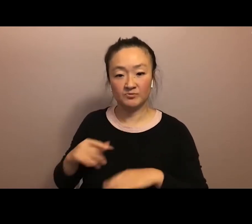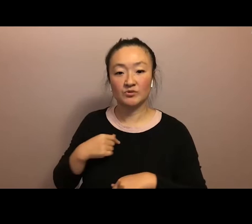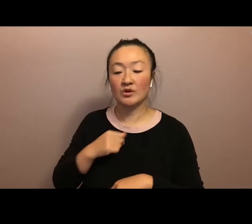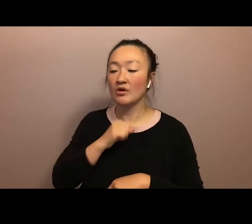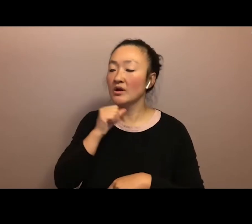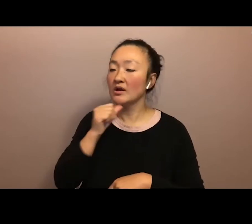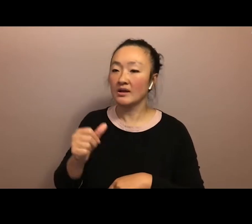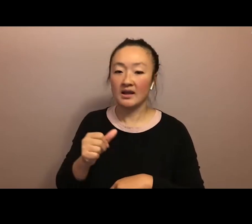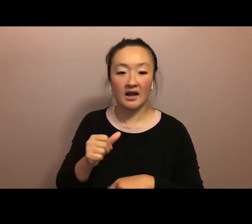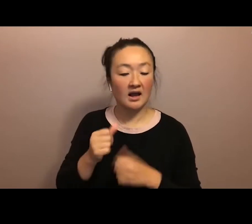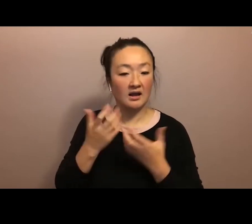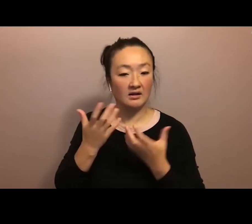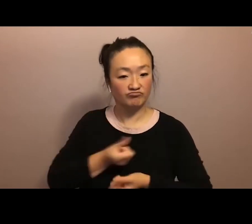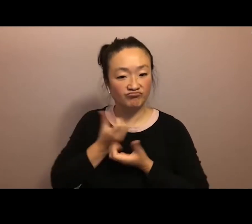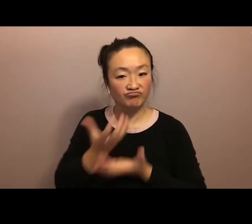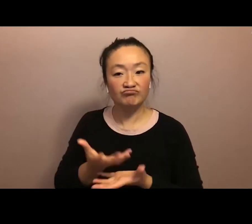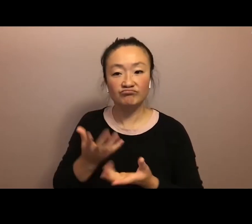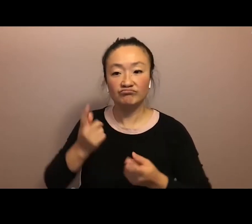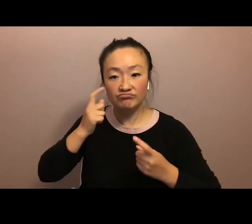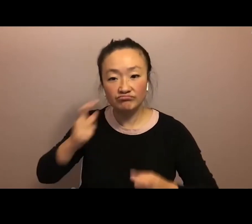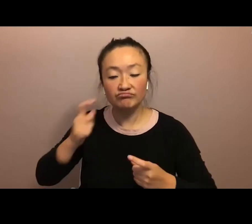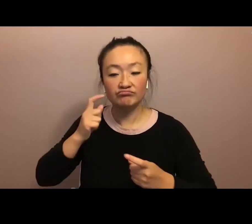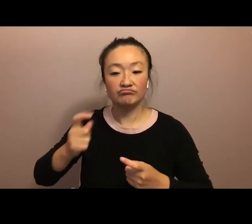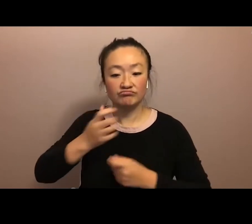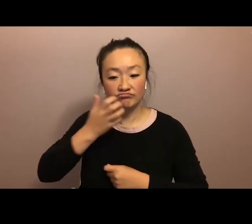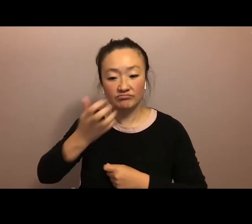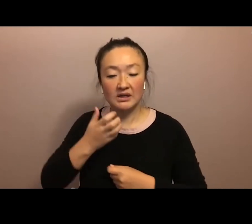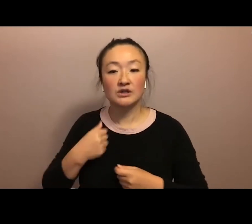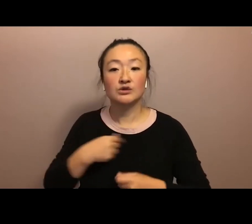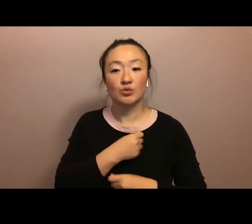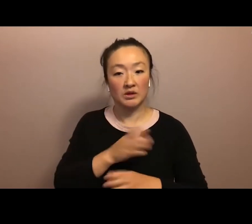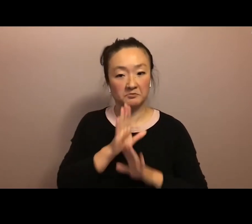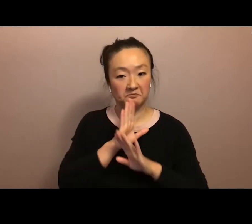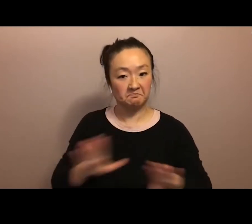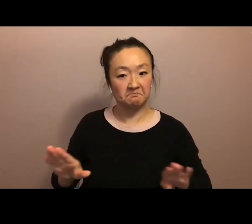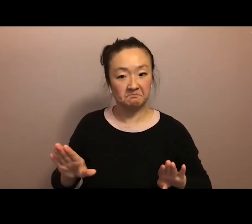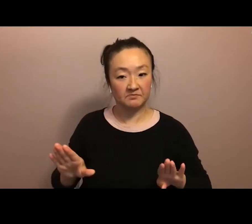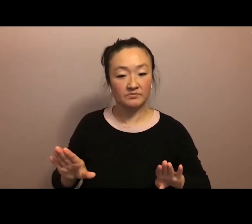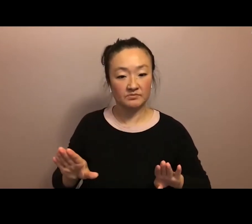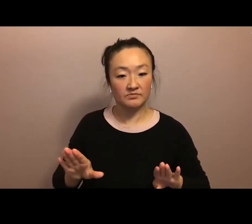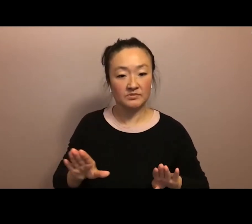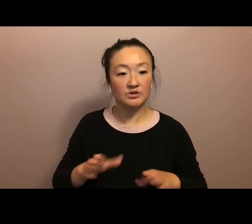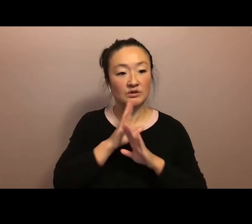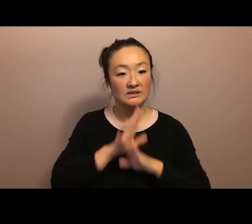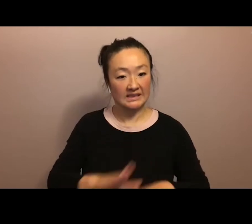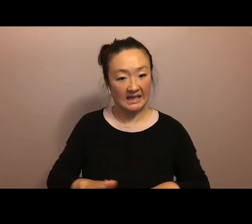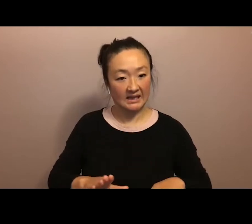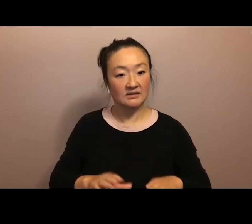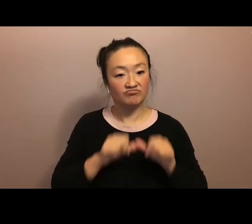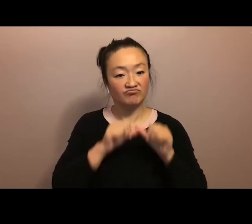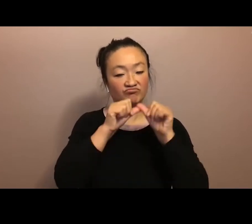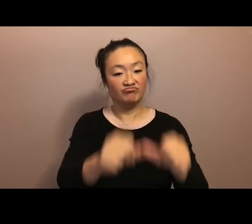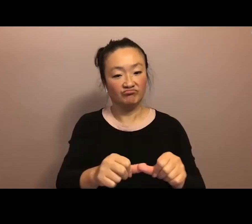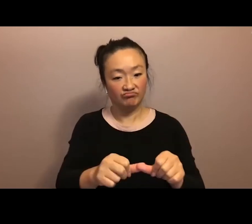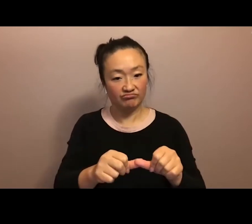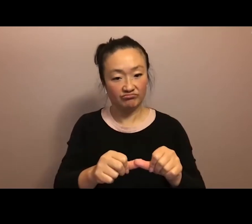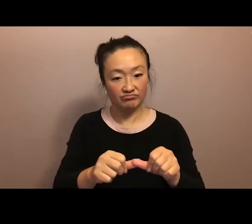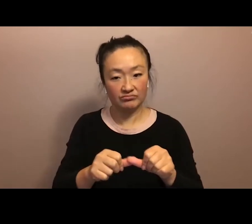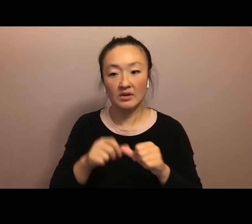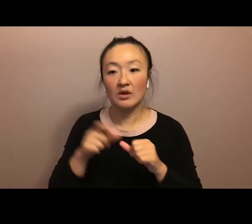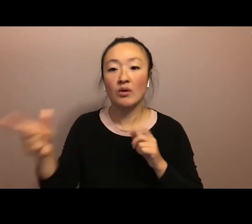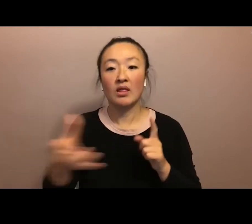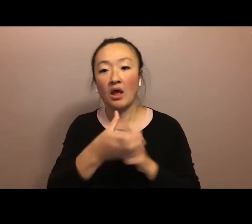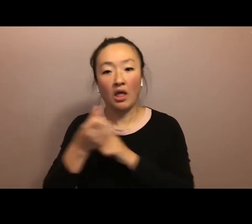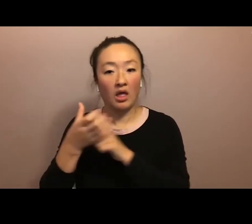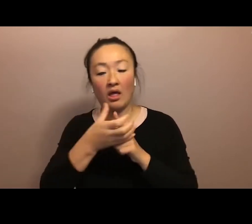our wailing grief would surround them. And as our silence grew, so did our mana. When the final kupuna were hauled away, their place flooded